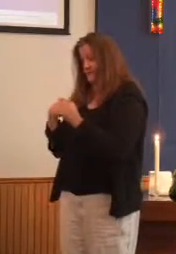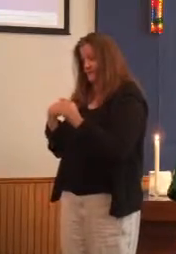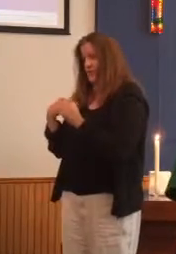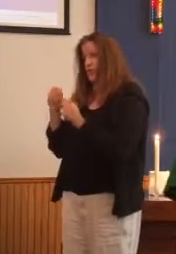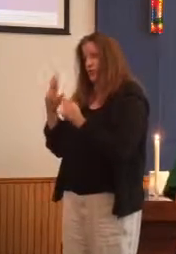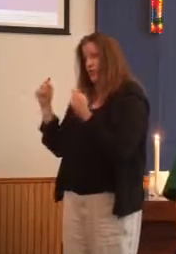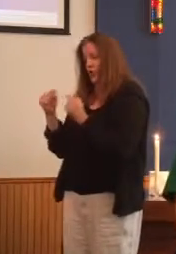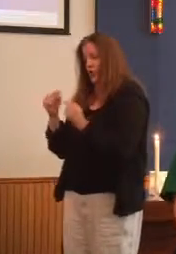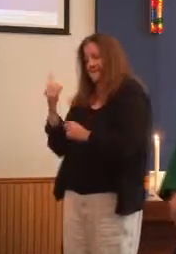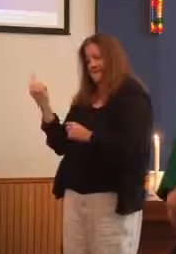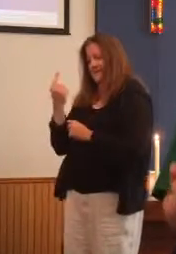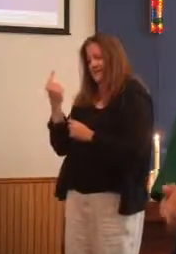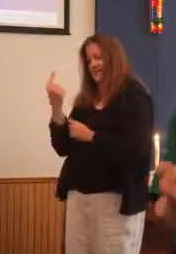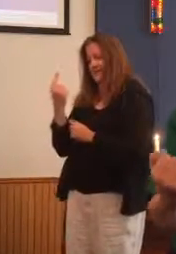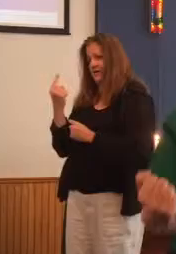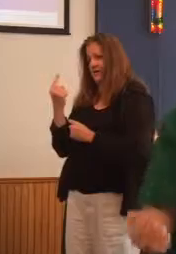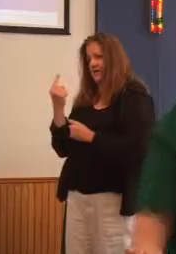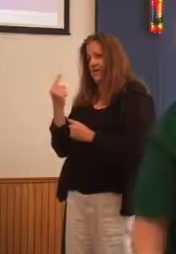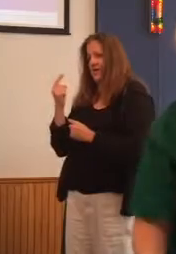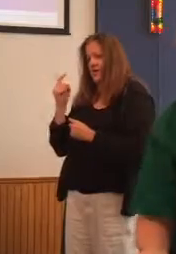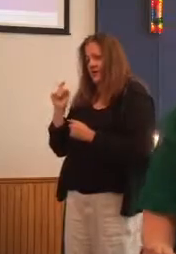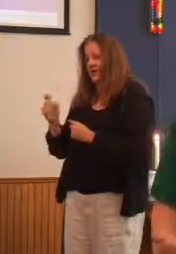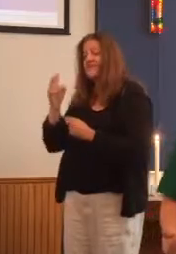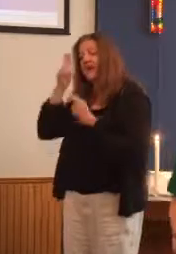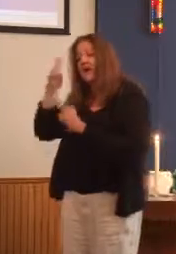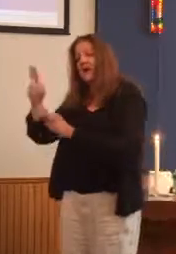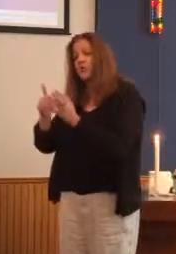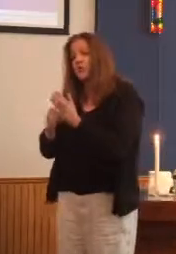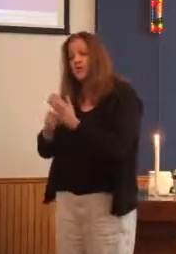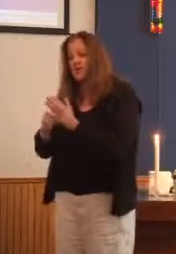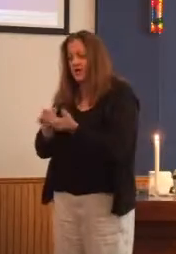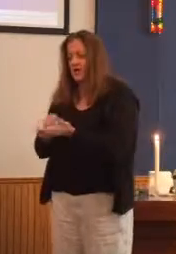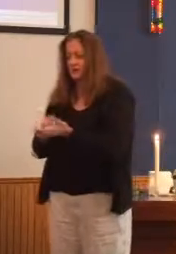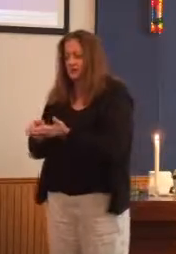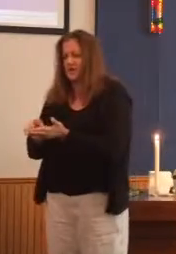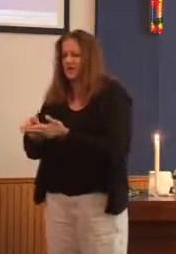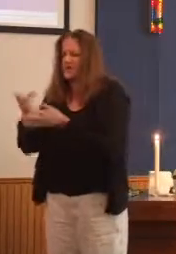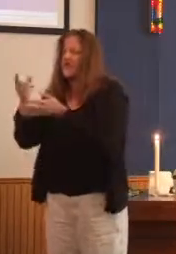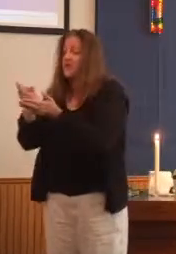we need to honor the trust that would hurt someone.